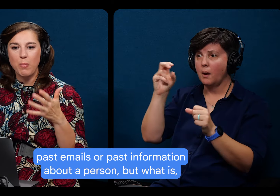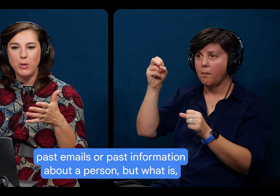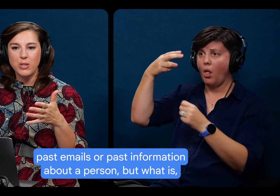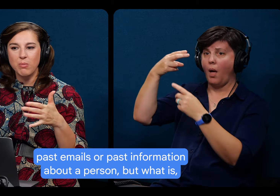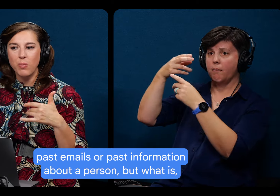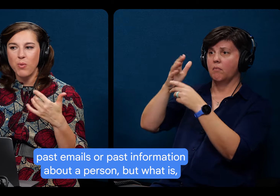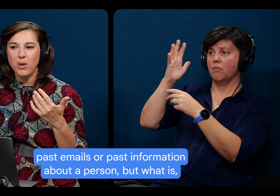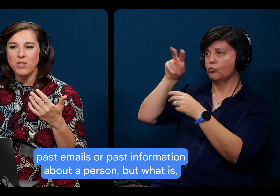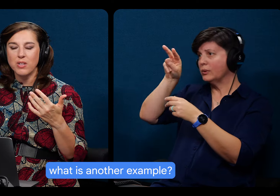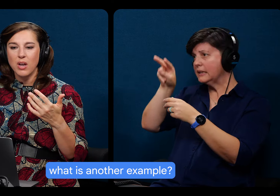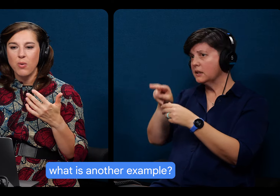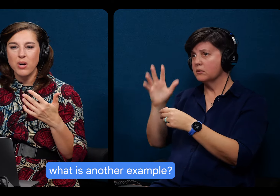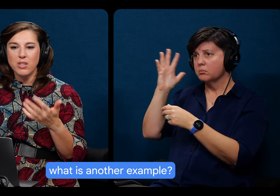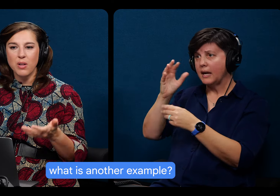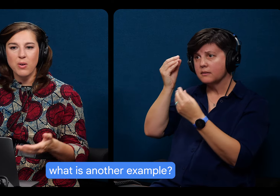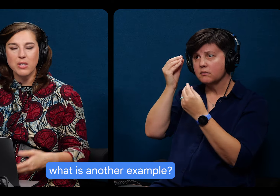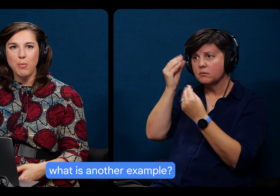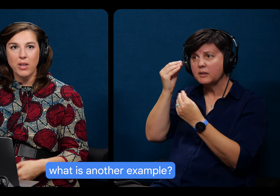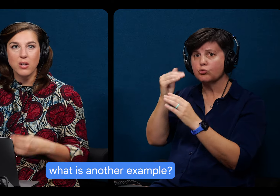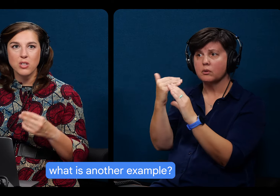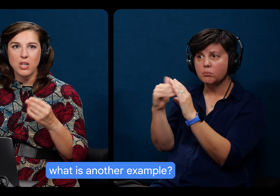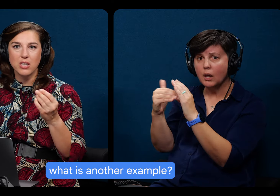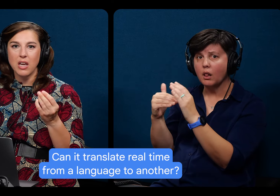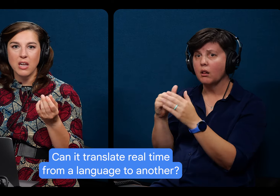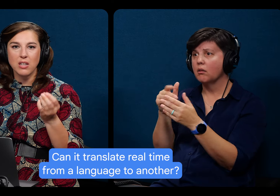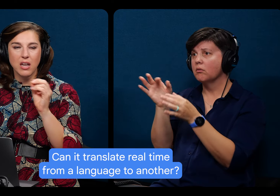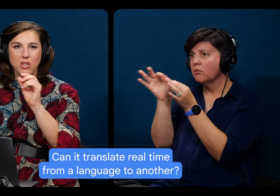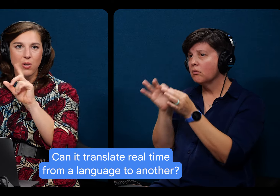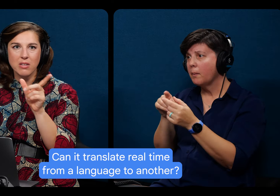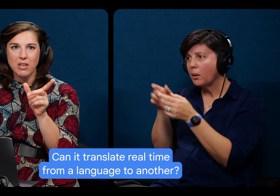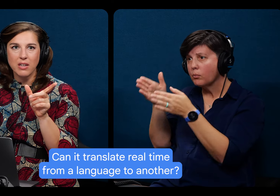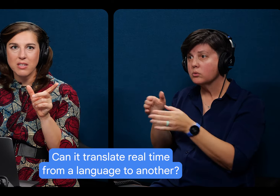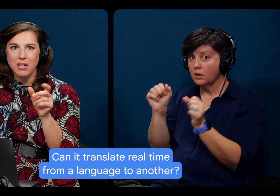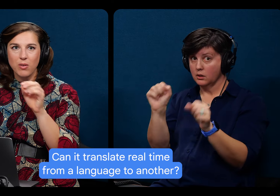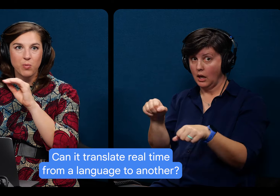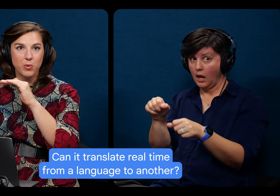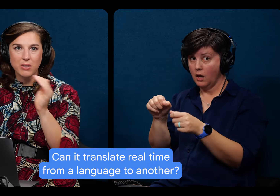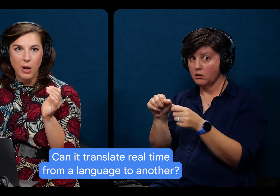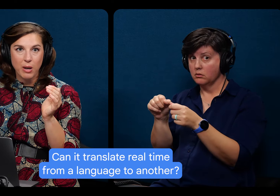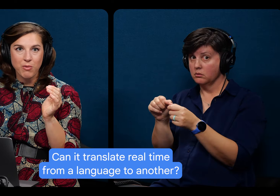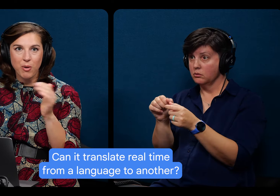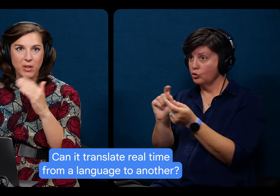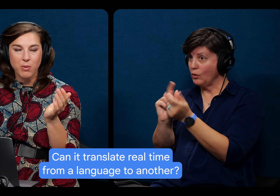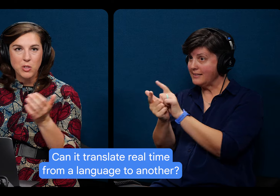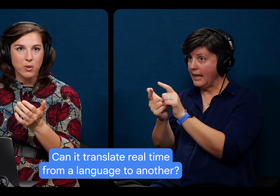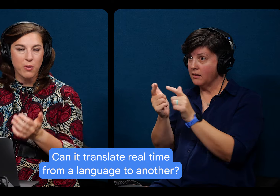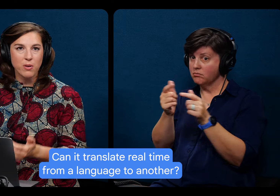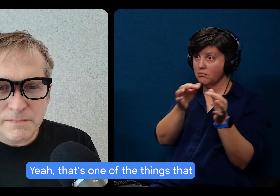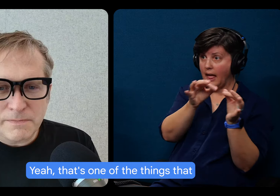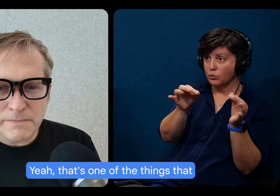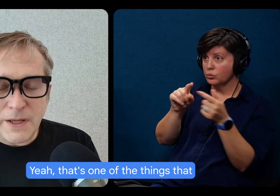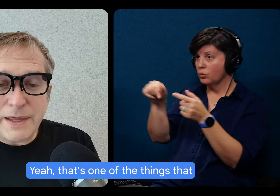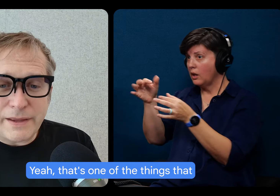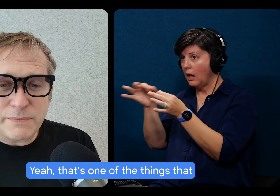about a person. But what is what is another example? Can it can it translate real time from a language to another?